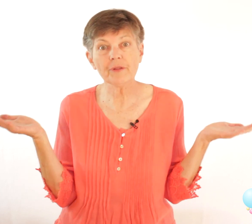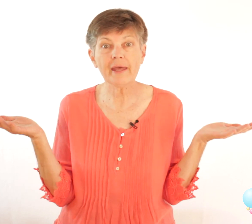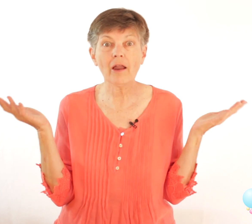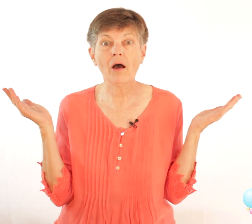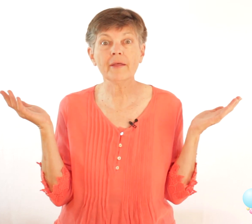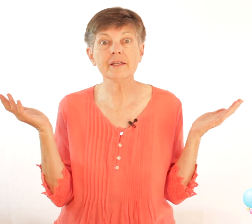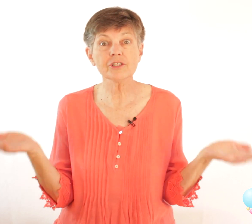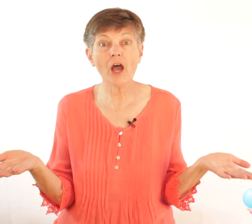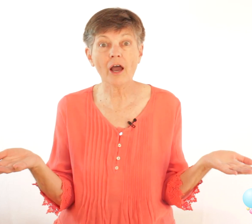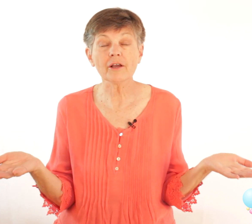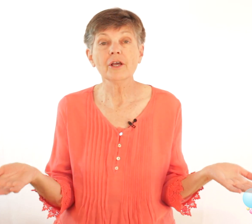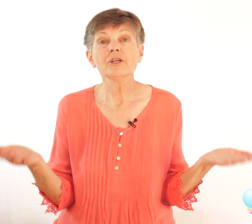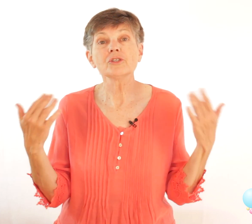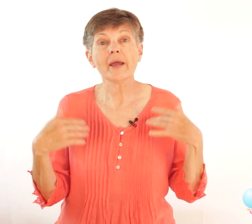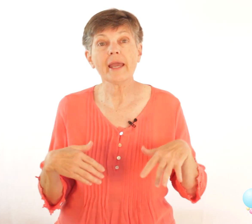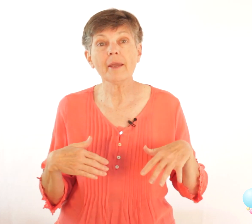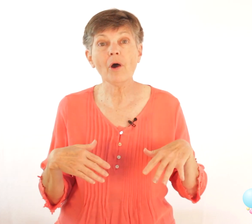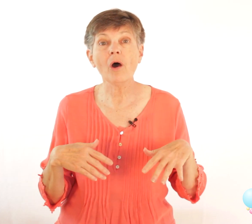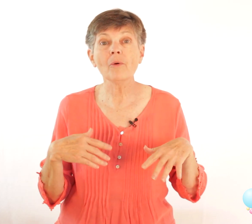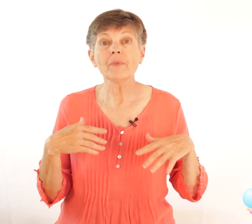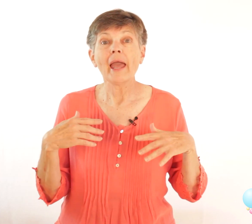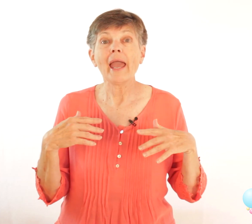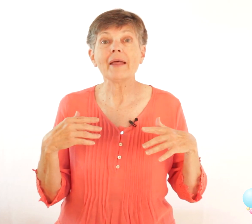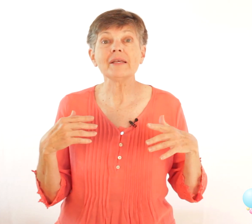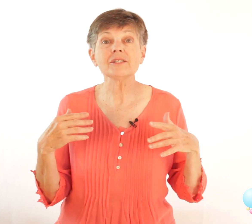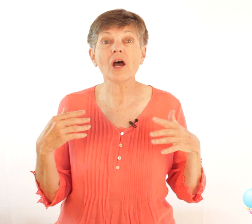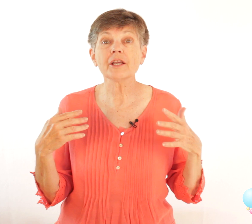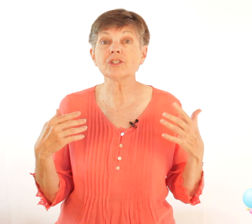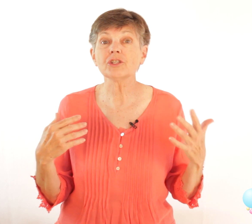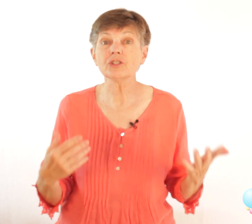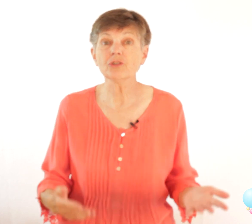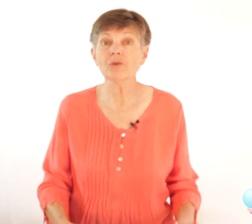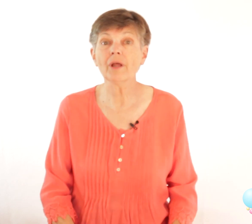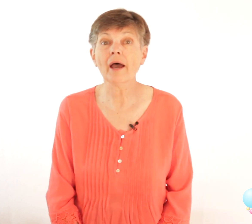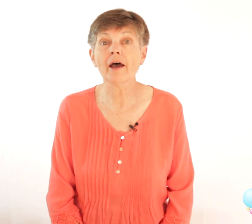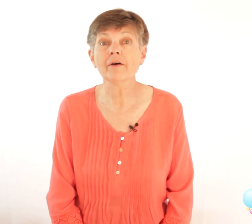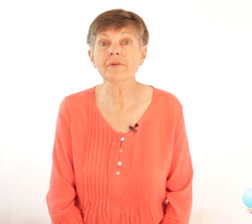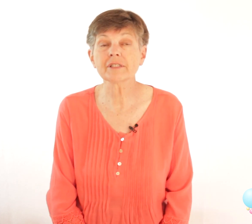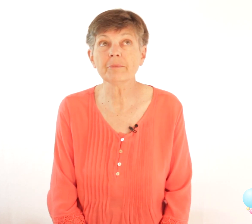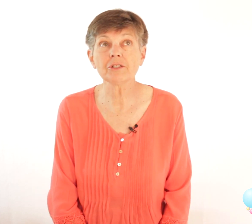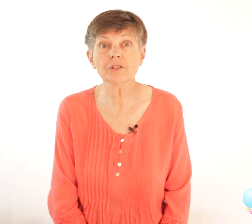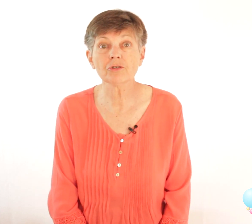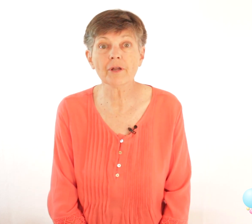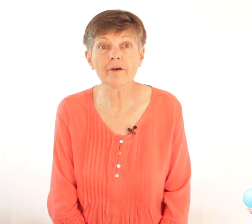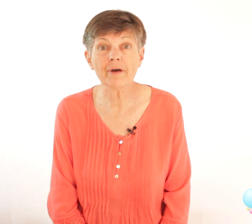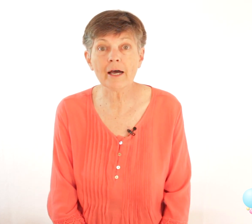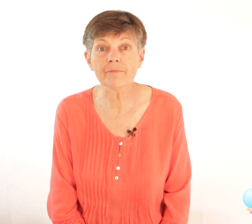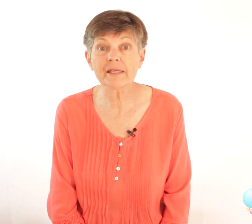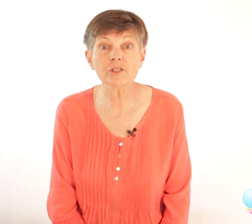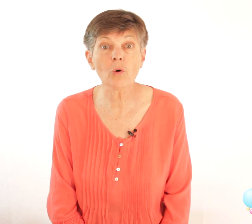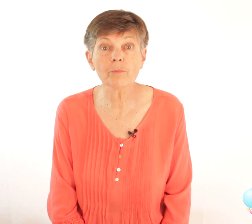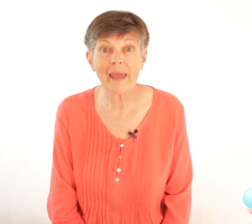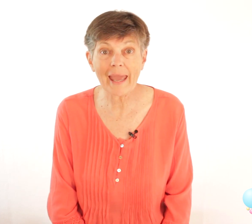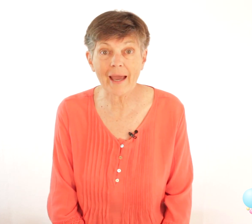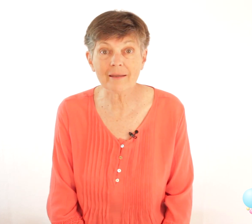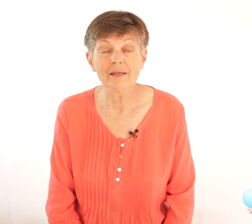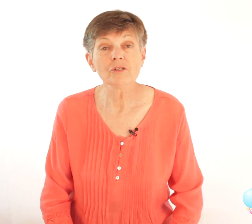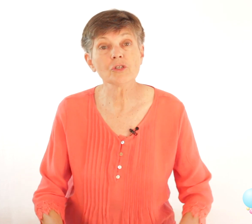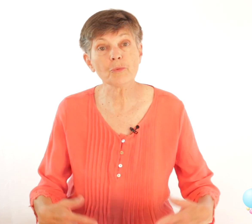put that all in a song so I came home and this song is to the tune of it's gonna be to the tune of this old man so it's